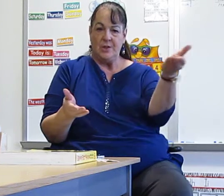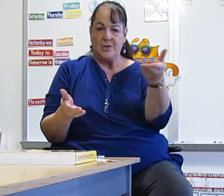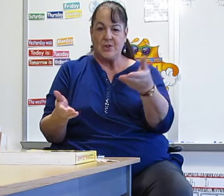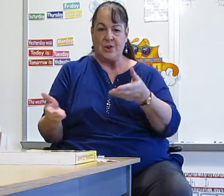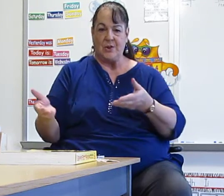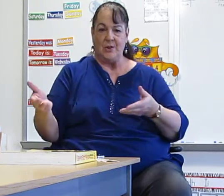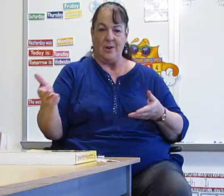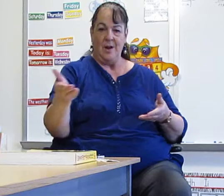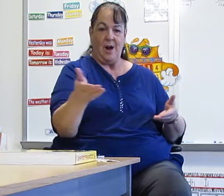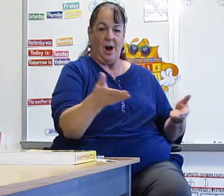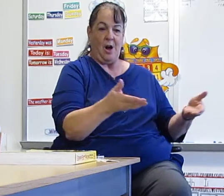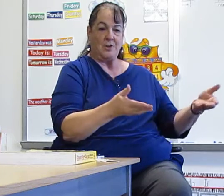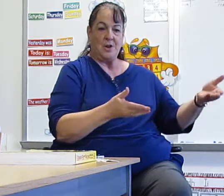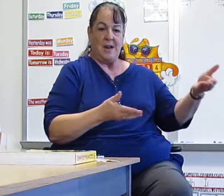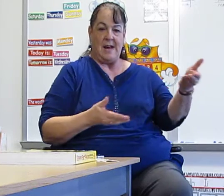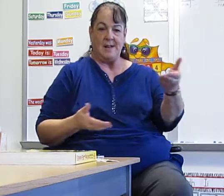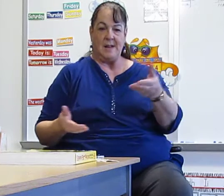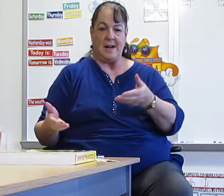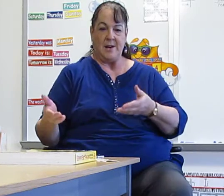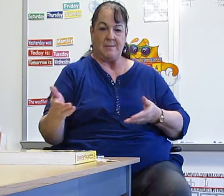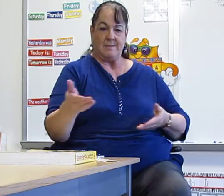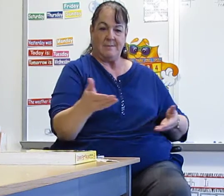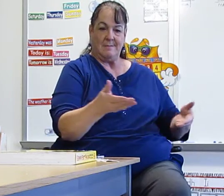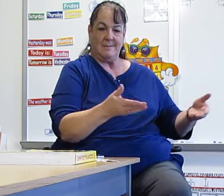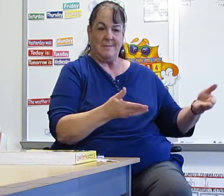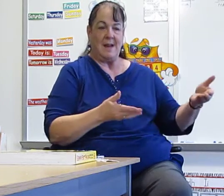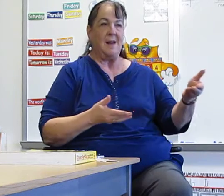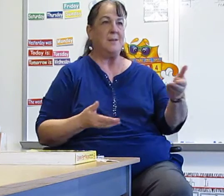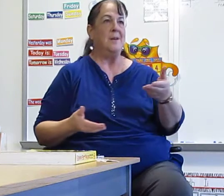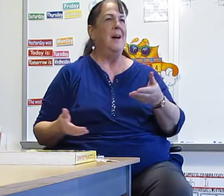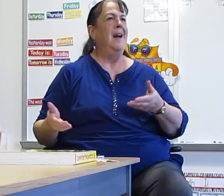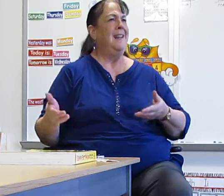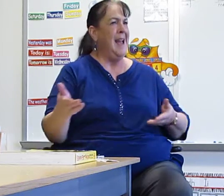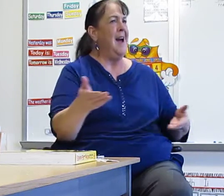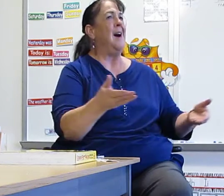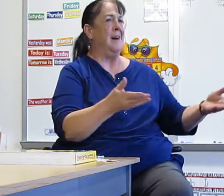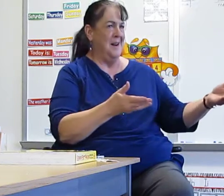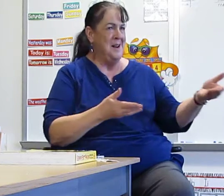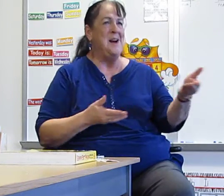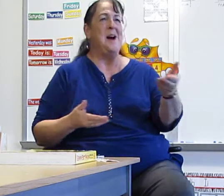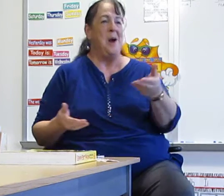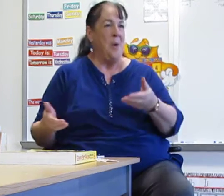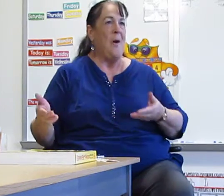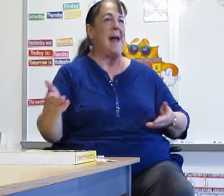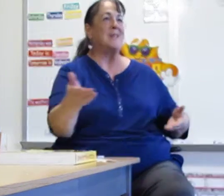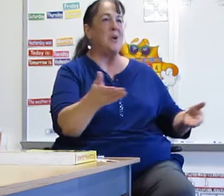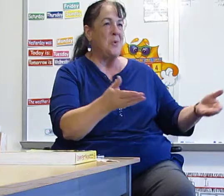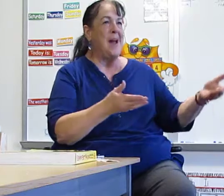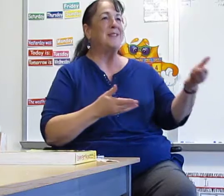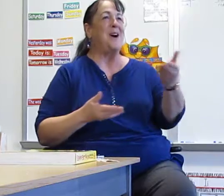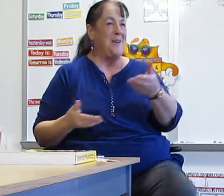Circle. Alternate. Like you're. Wax on. Wax on. Yeah. Wax on. Wax off.